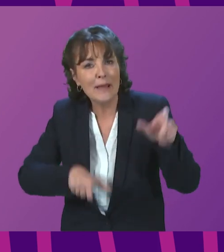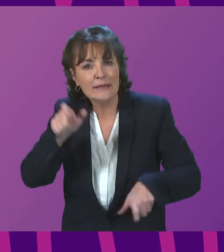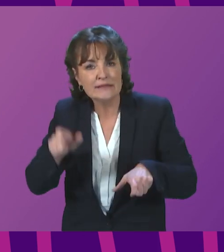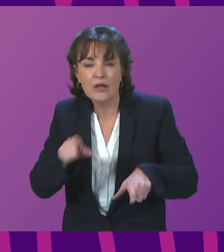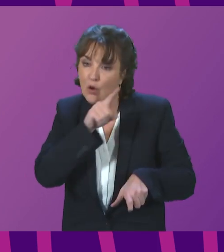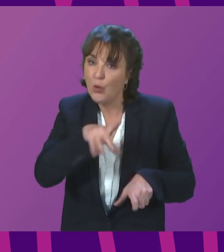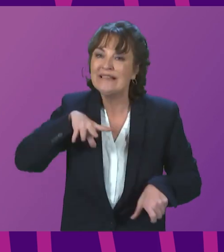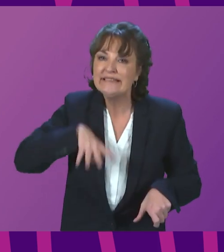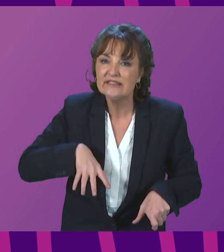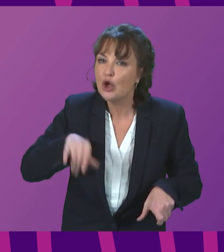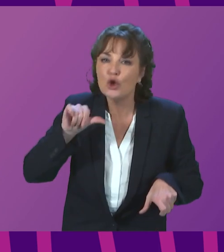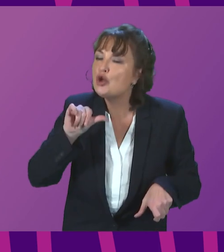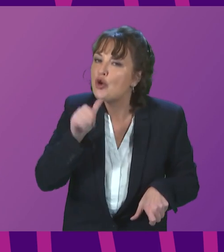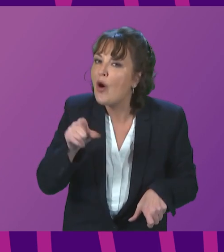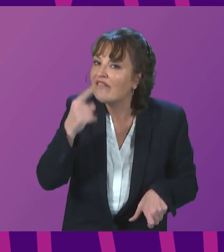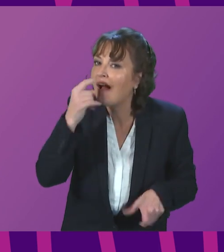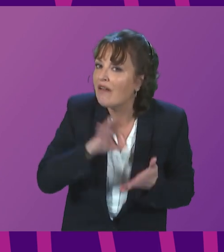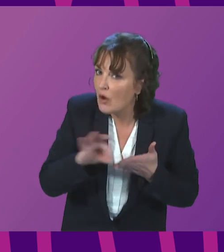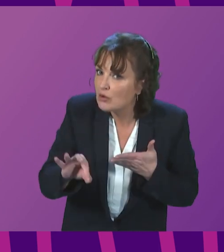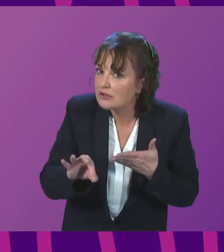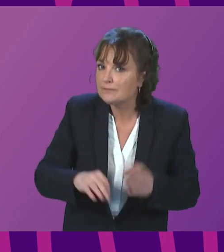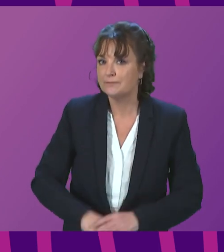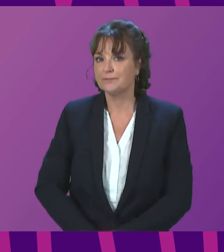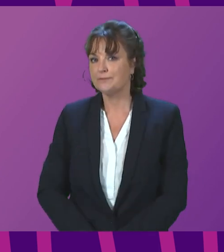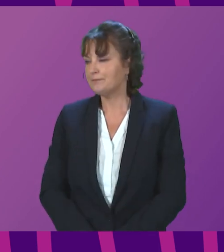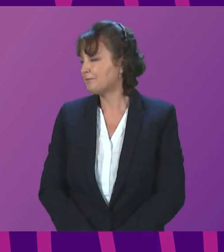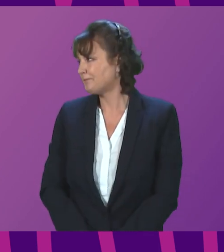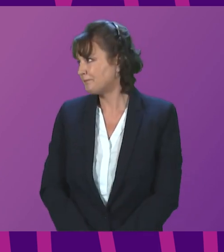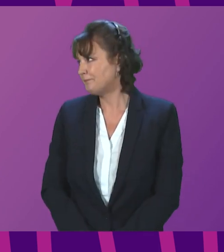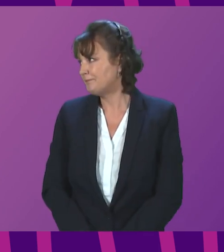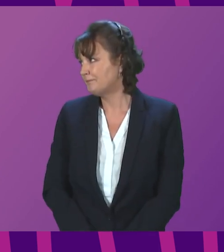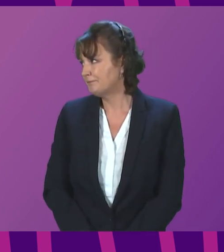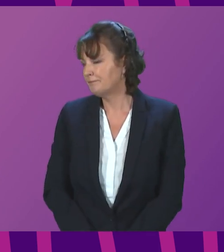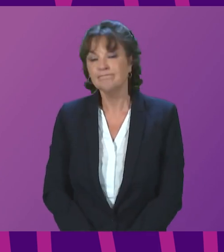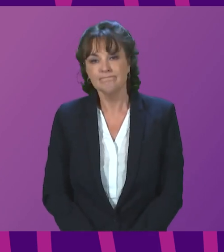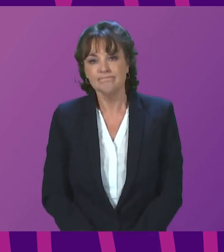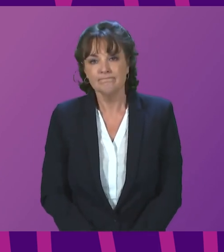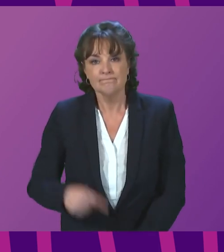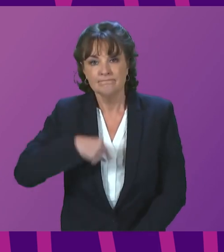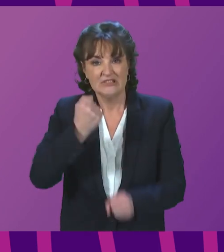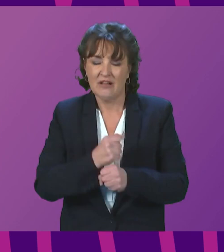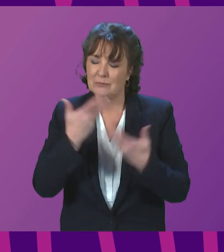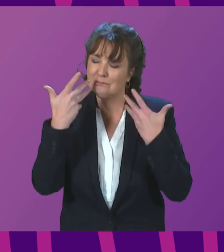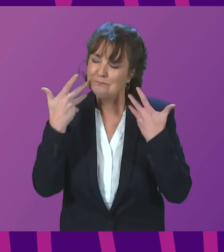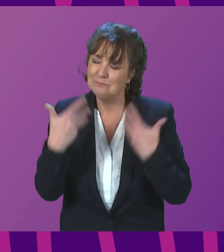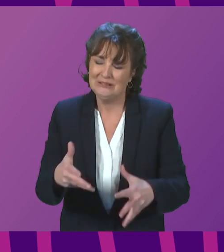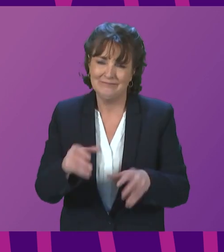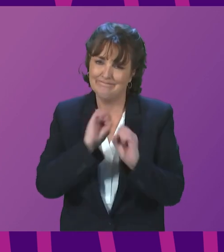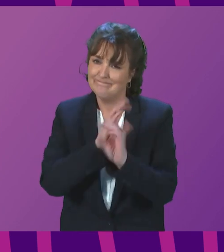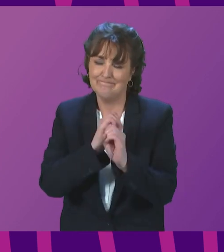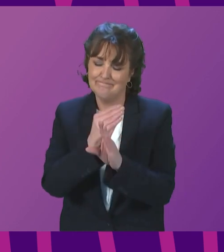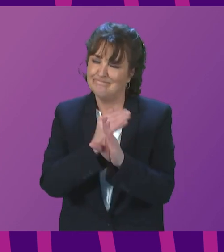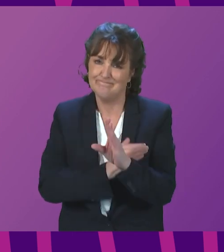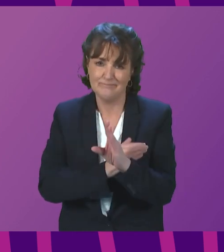ability to pay? The First Minister. We set out before the position in terms of a publicly owned energy company,